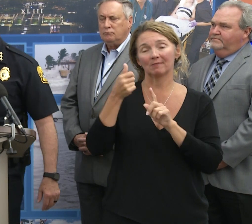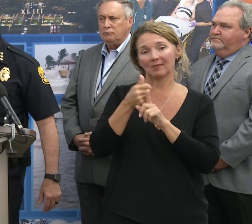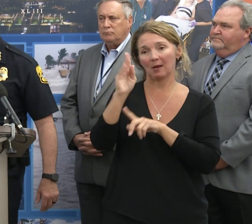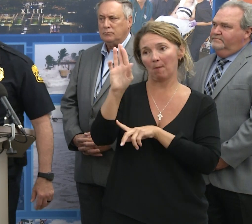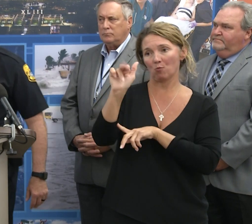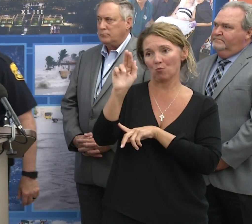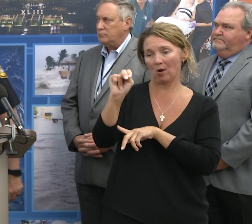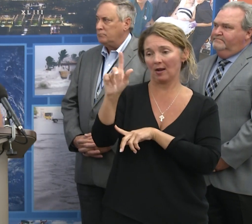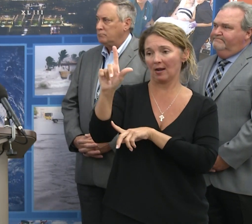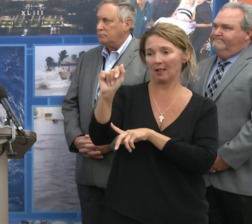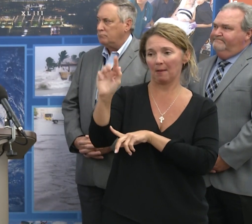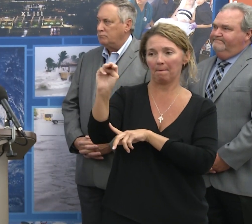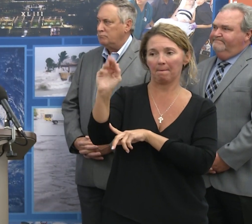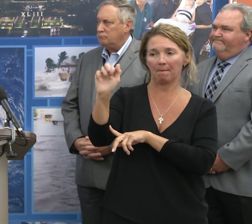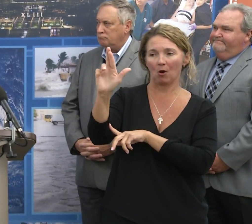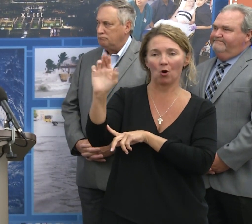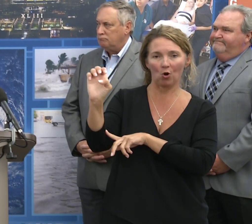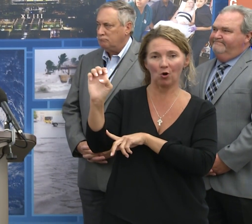Brian Lamar.